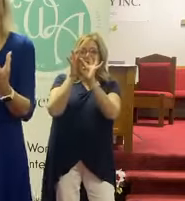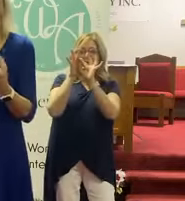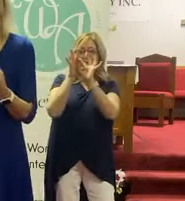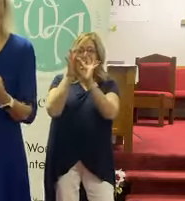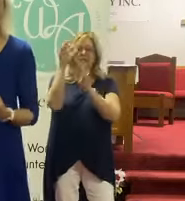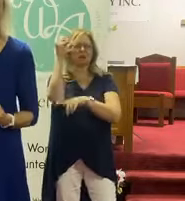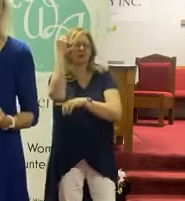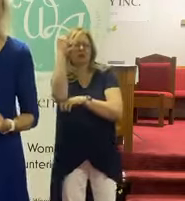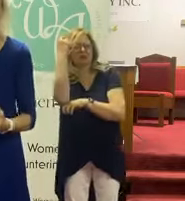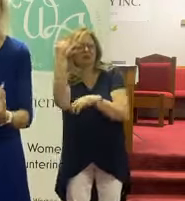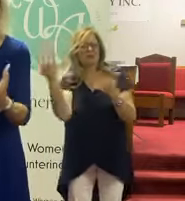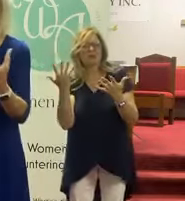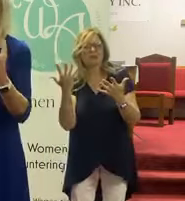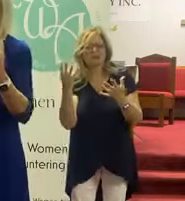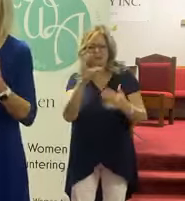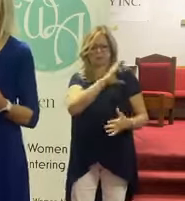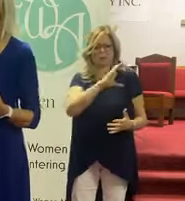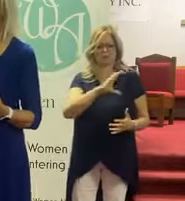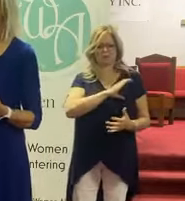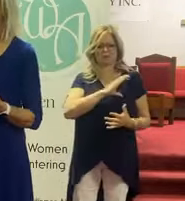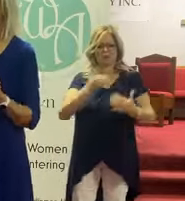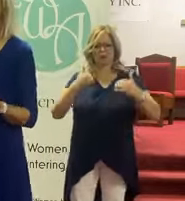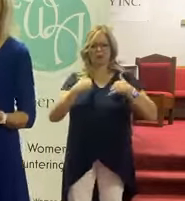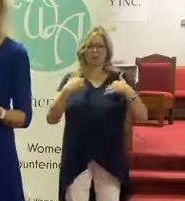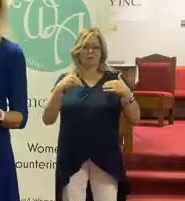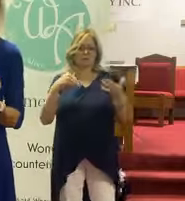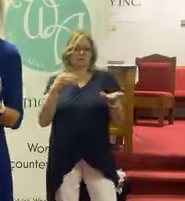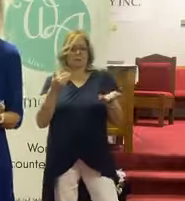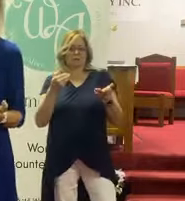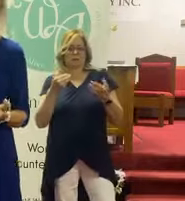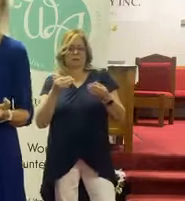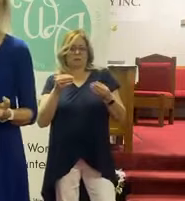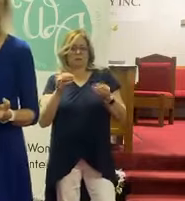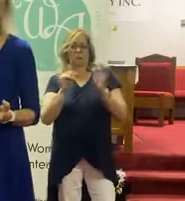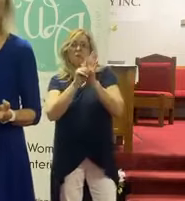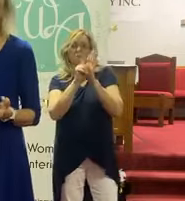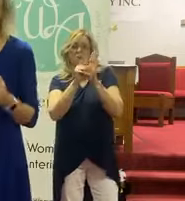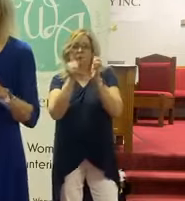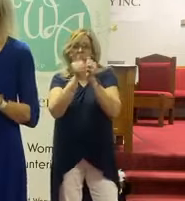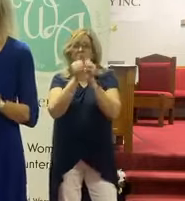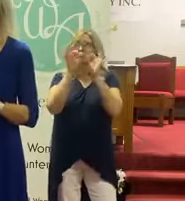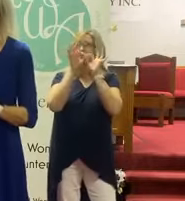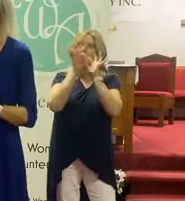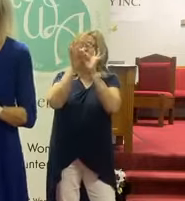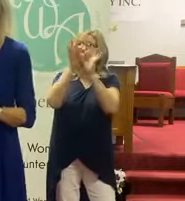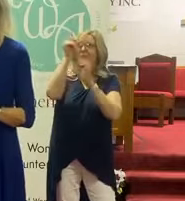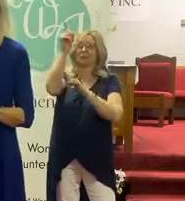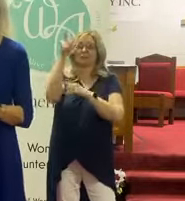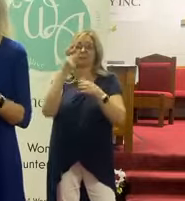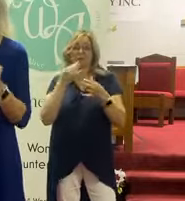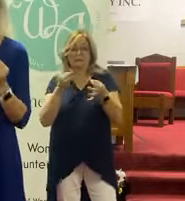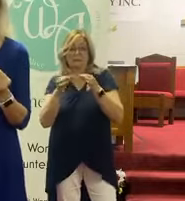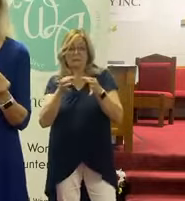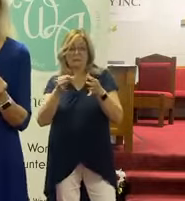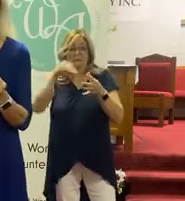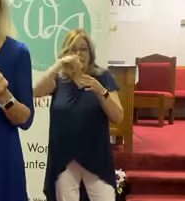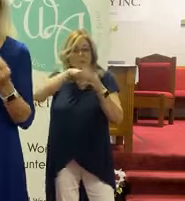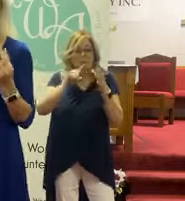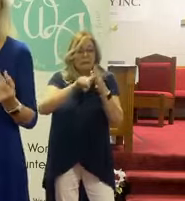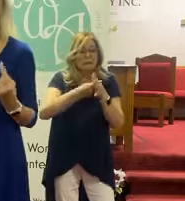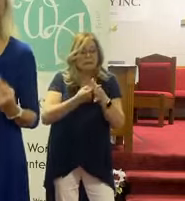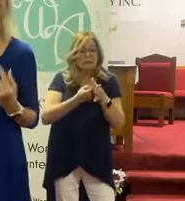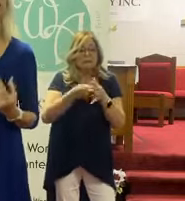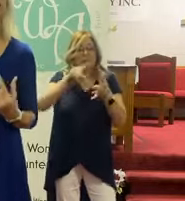to understand His character, to have those moments of intimacy in His presence. And here it tells us that the very beginning,